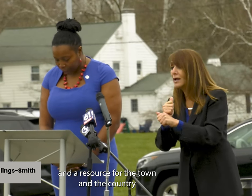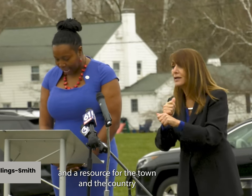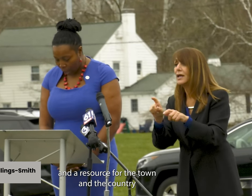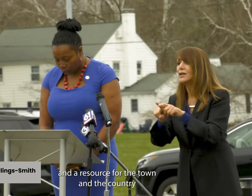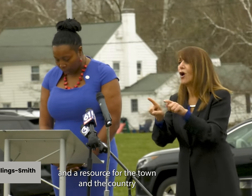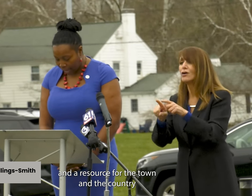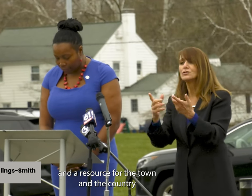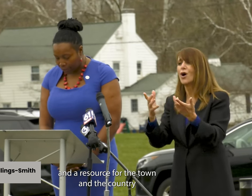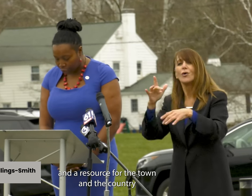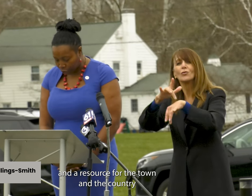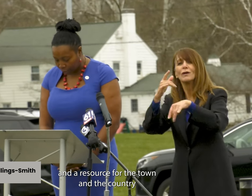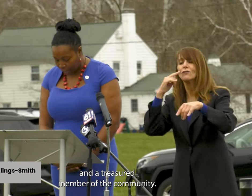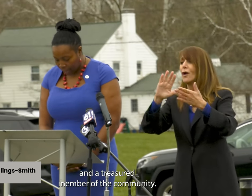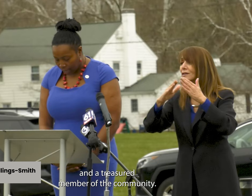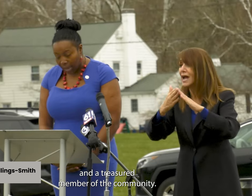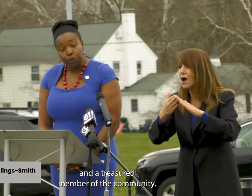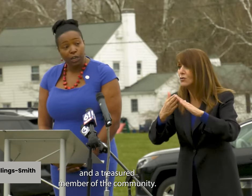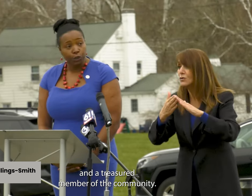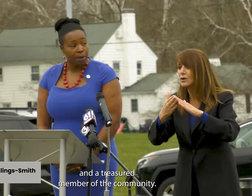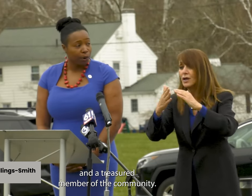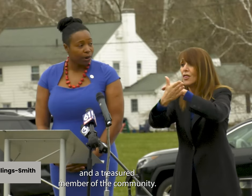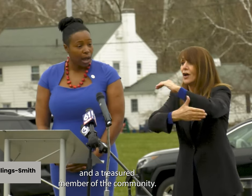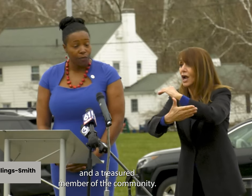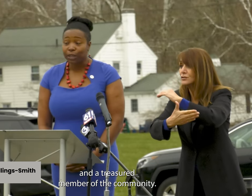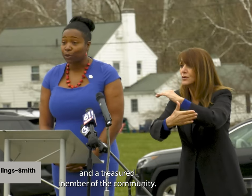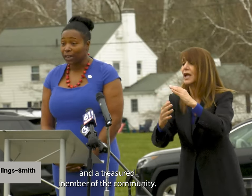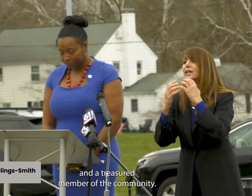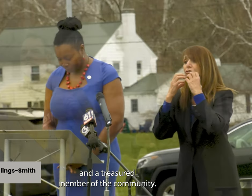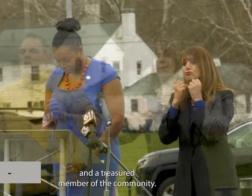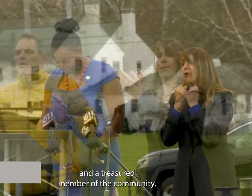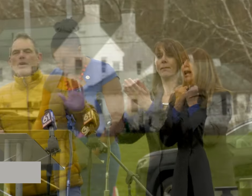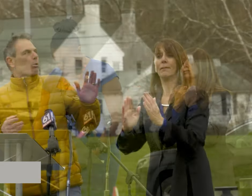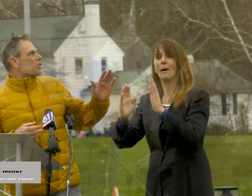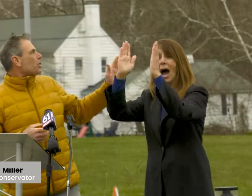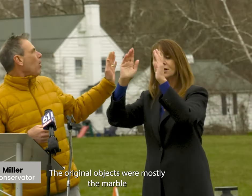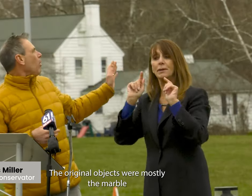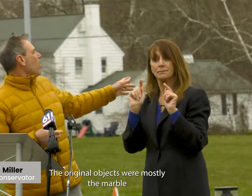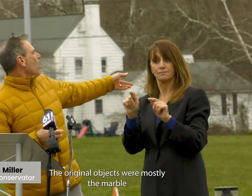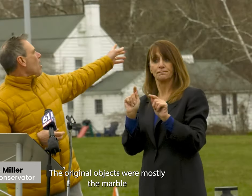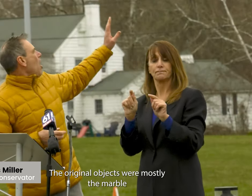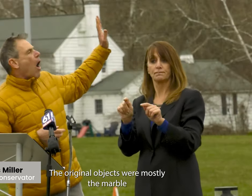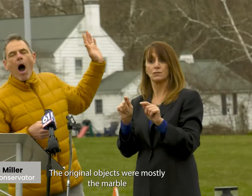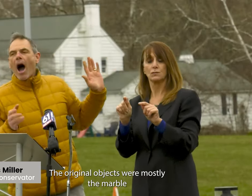resource for the town and the country and a treasured member of the community. The original